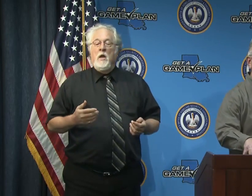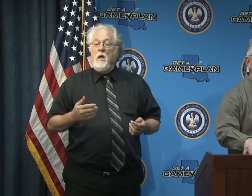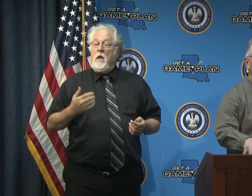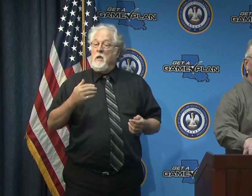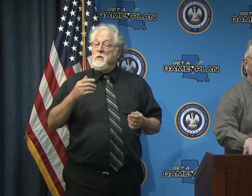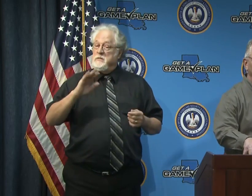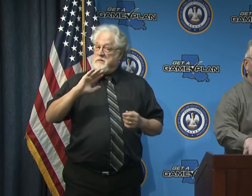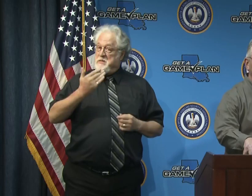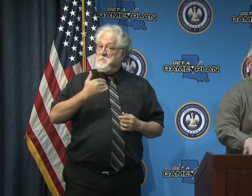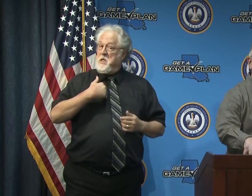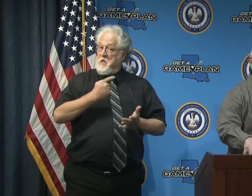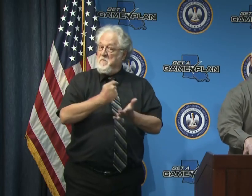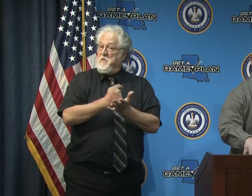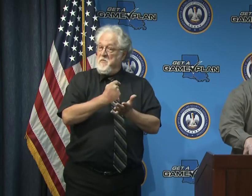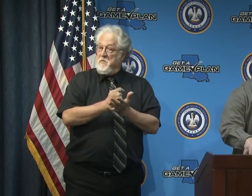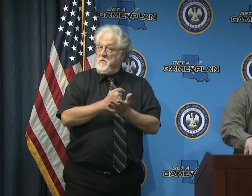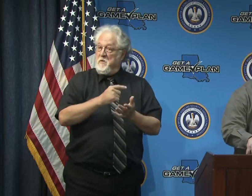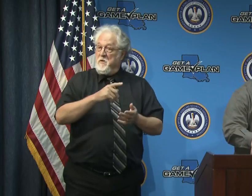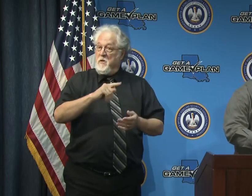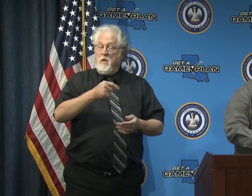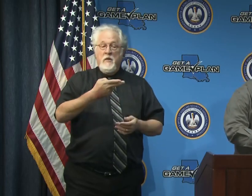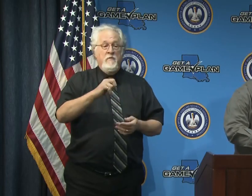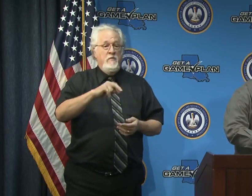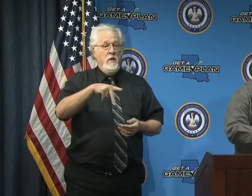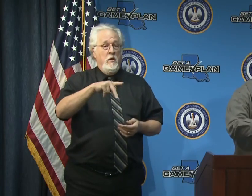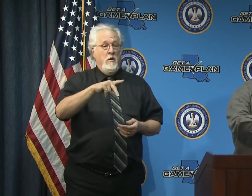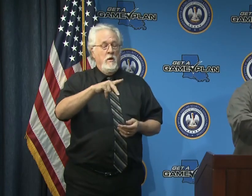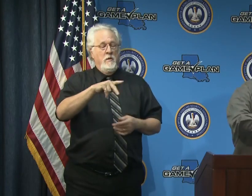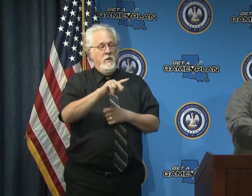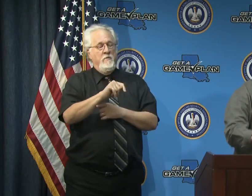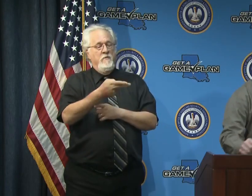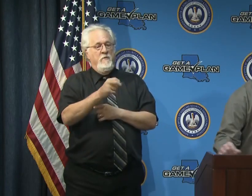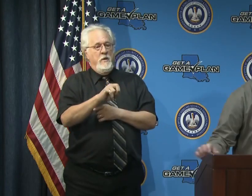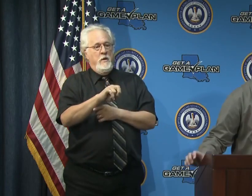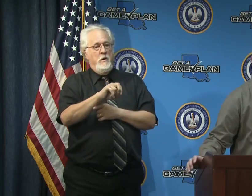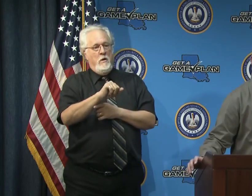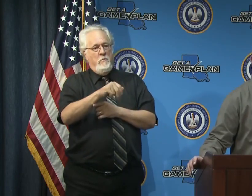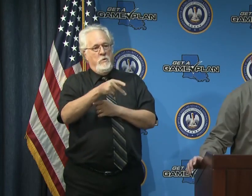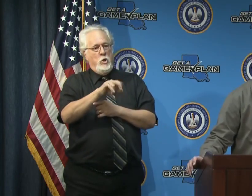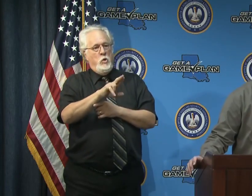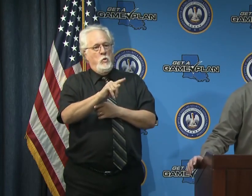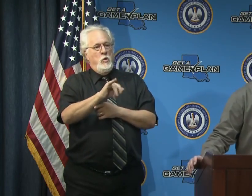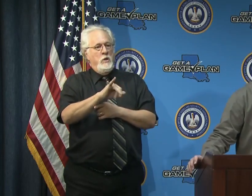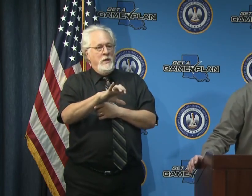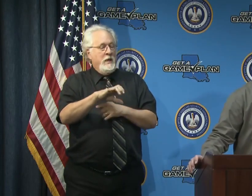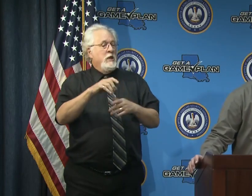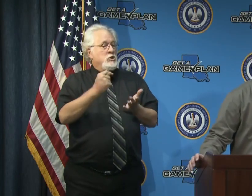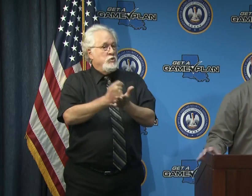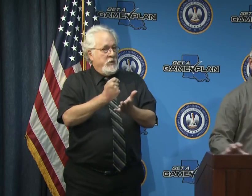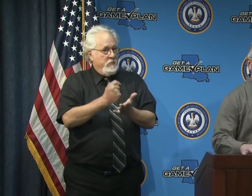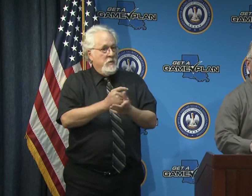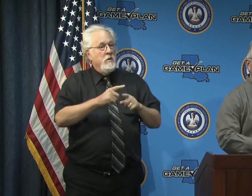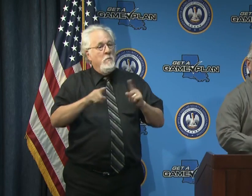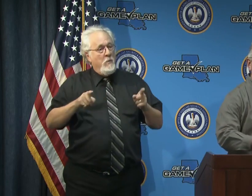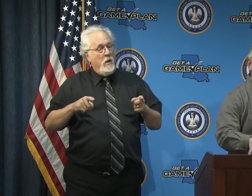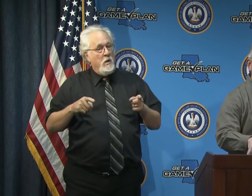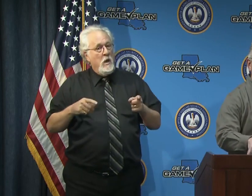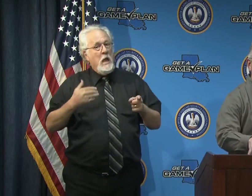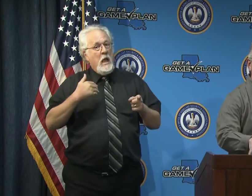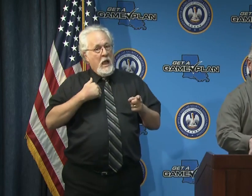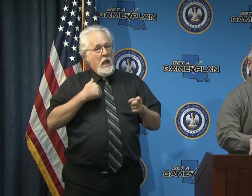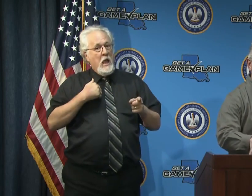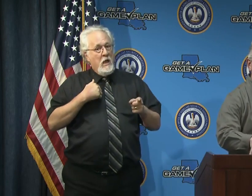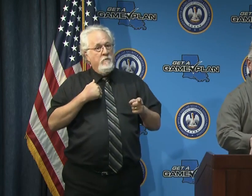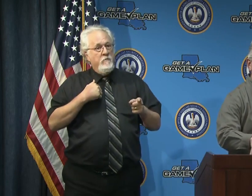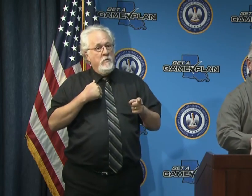have a therapeutic treatment that is effective and safe although it's limited to those who are in the hospital but but they have an